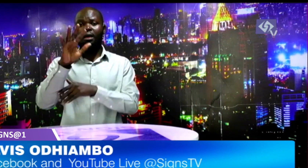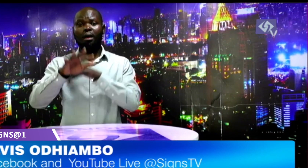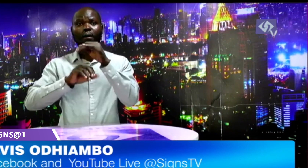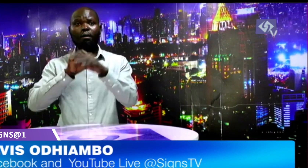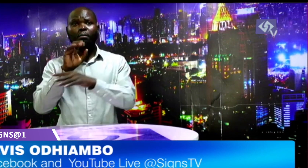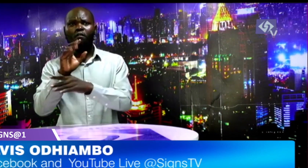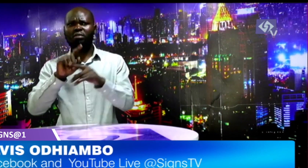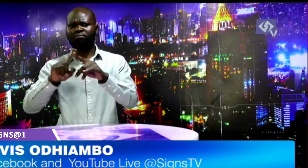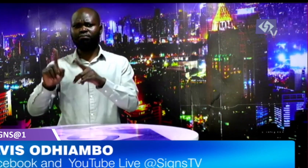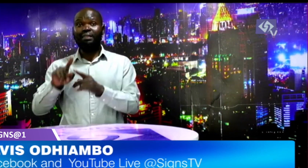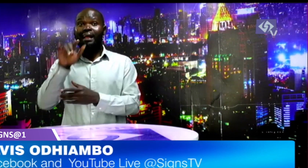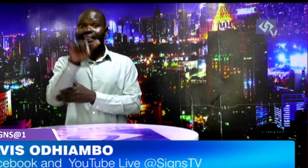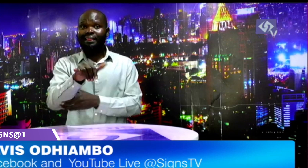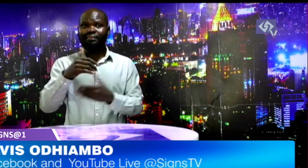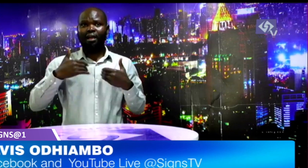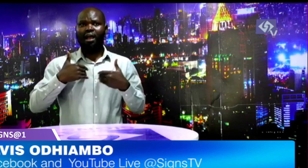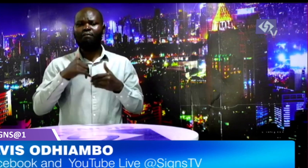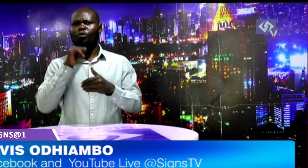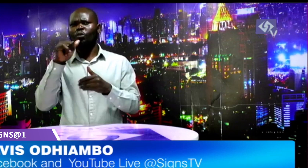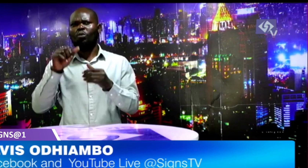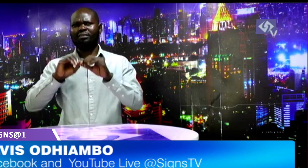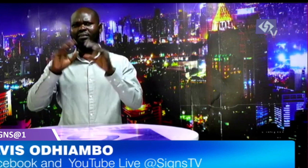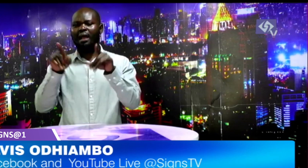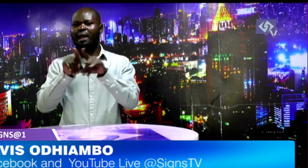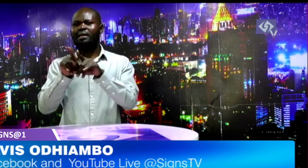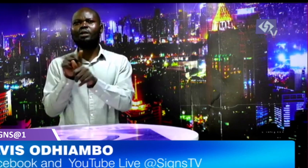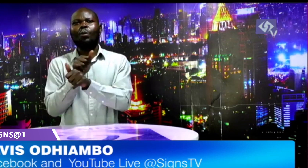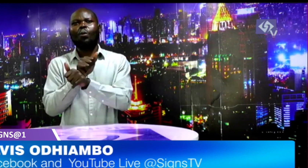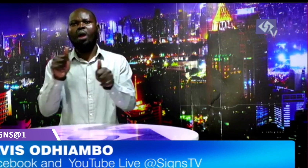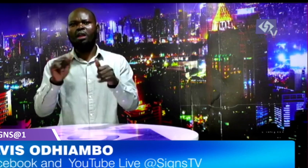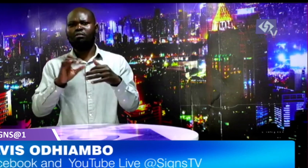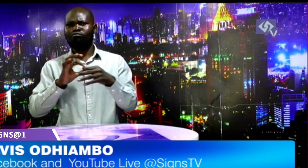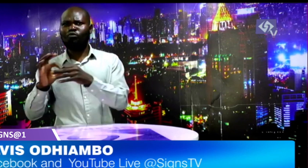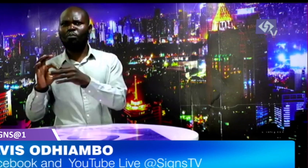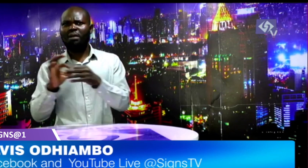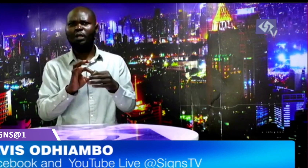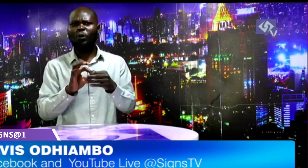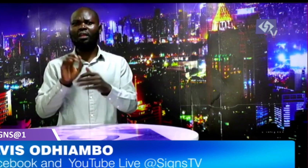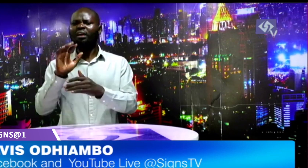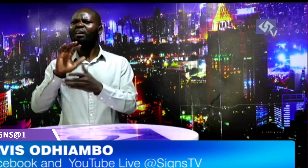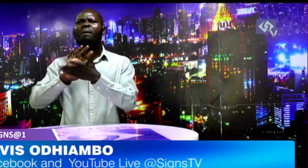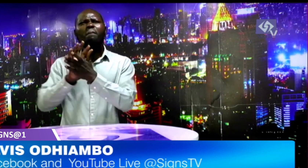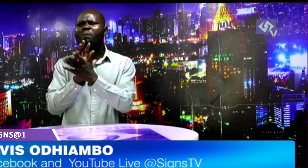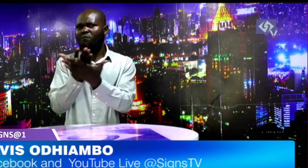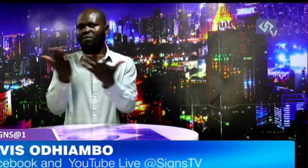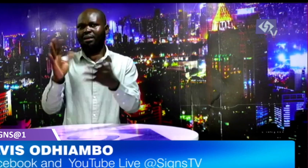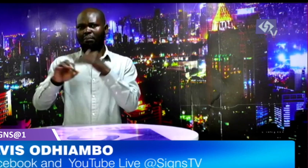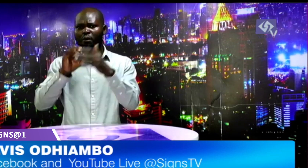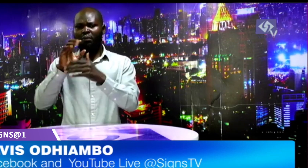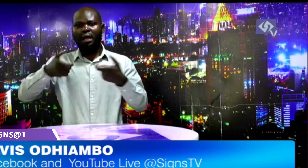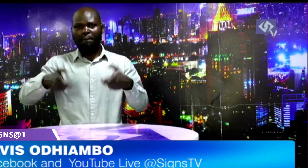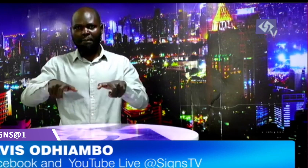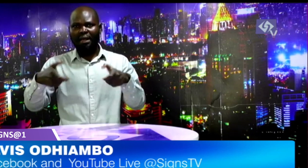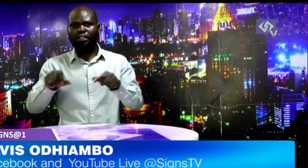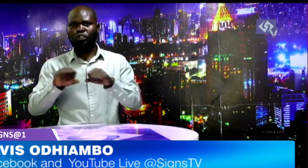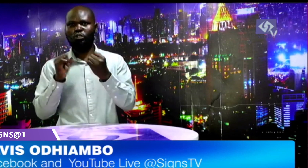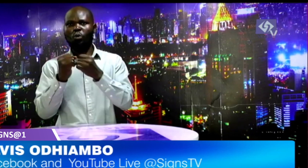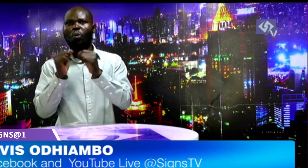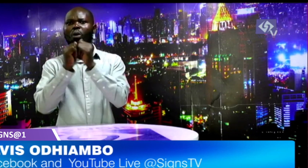possessing and distributing films that were not classified as well as operating a film studio